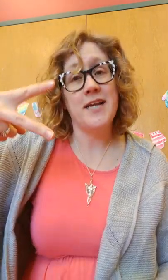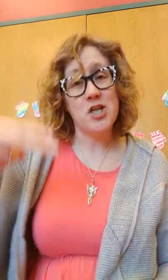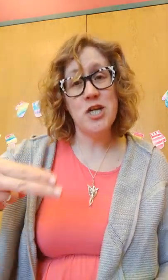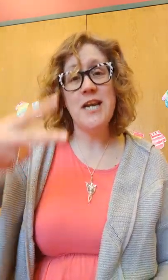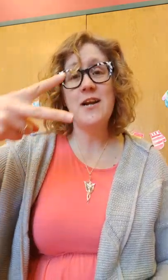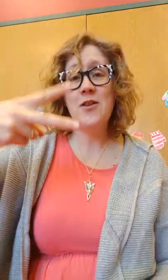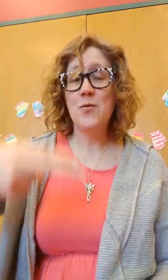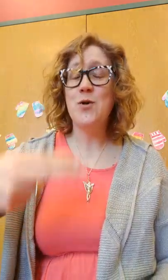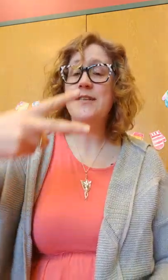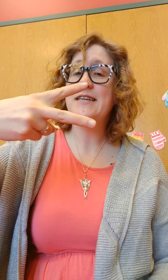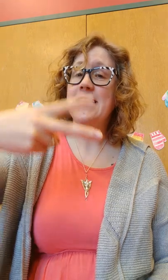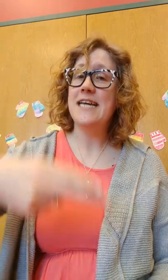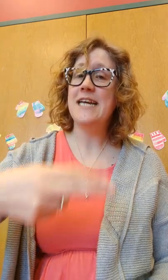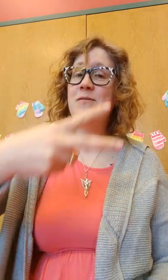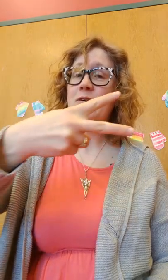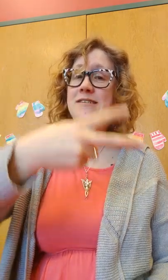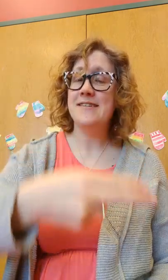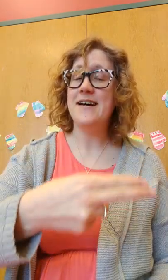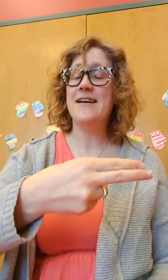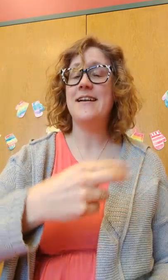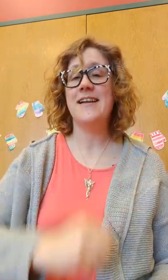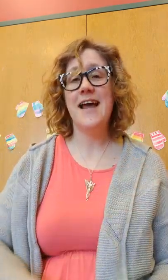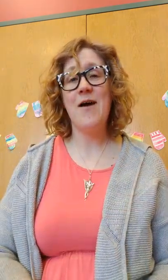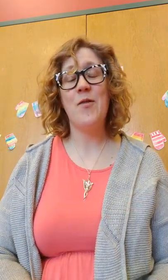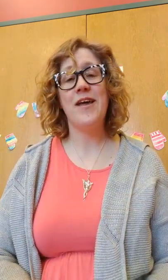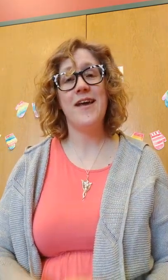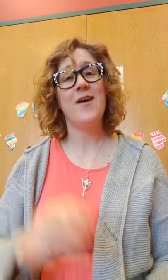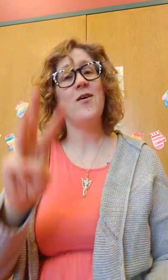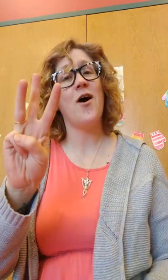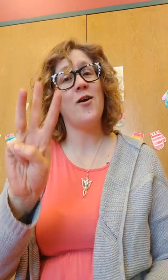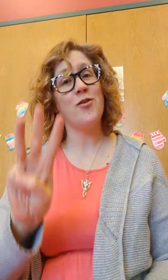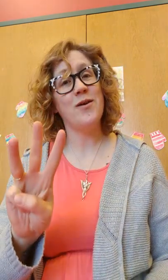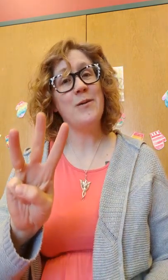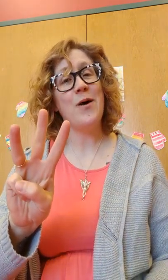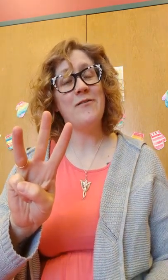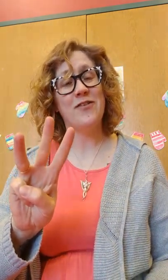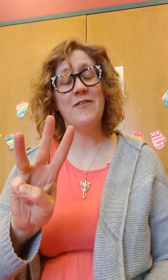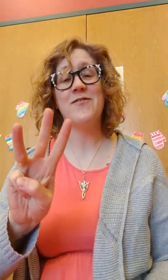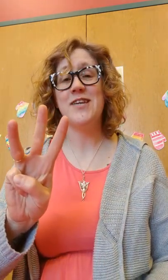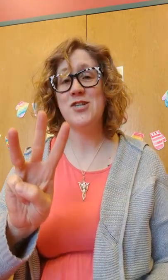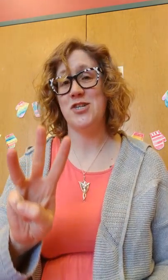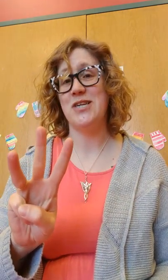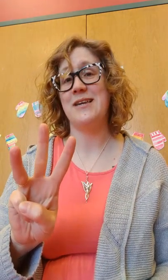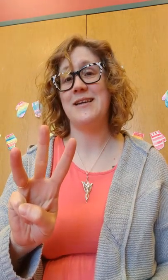and sheared the wool till he was done. And now there are three white fluffy sheep.